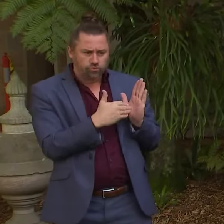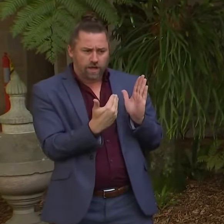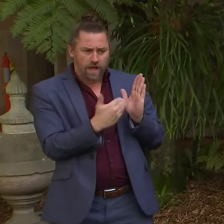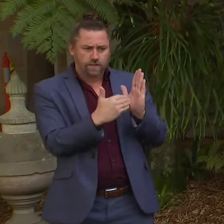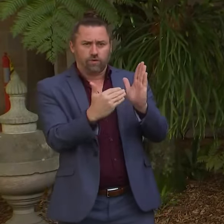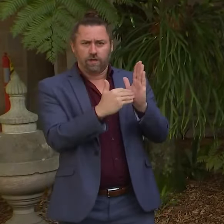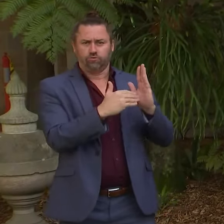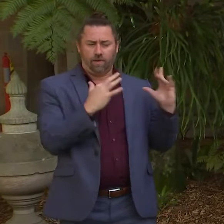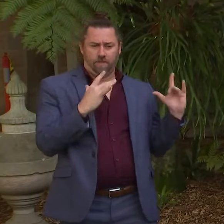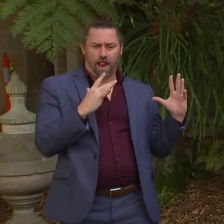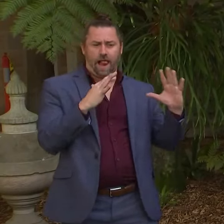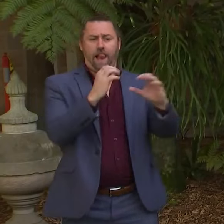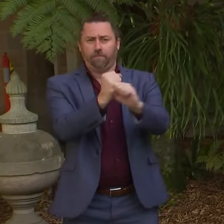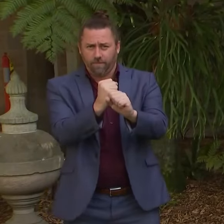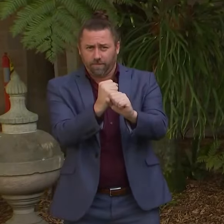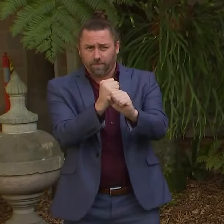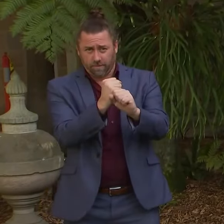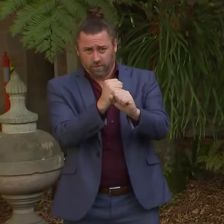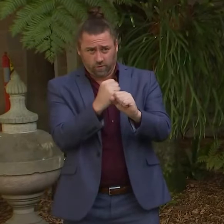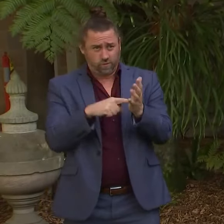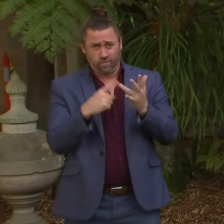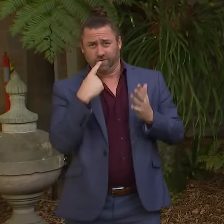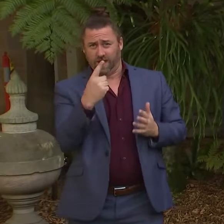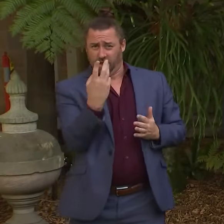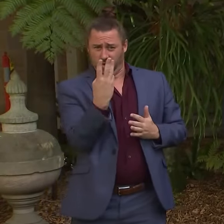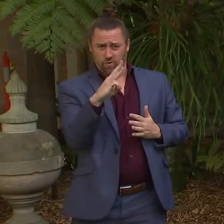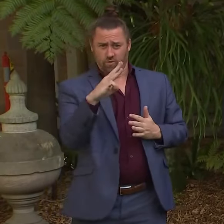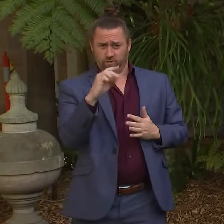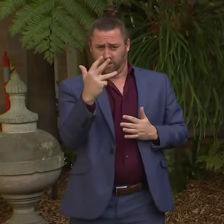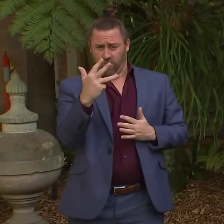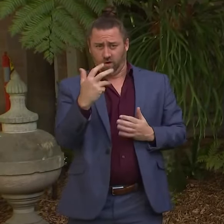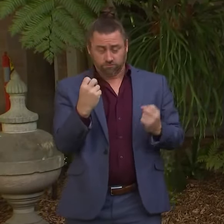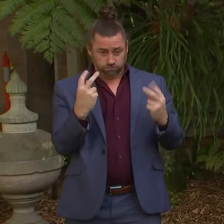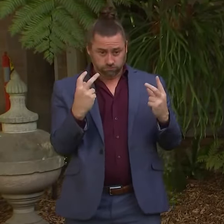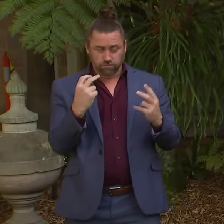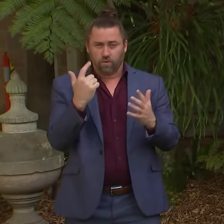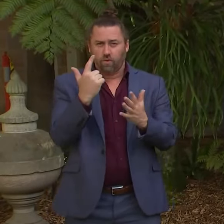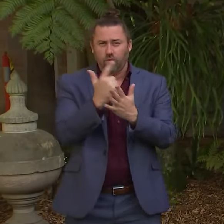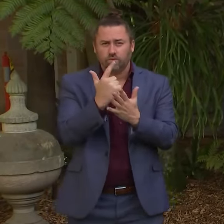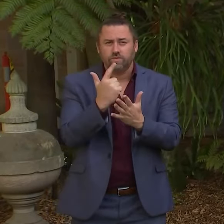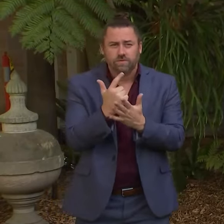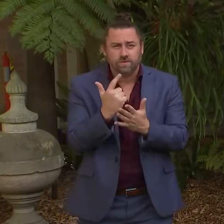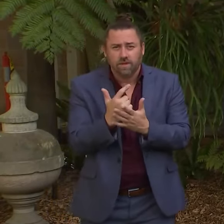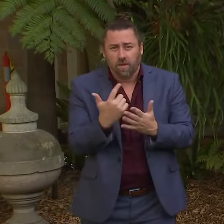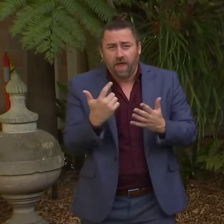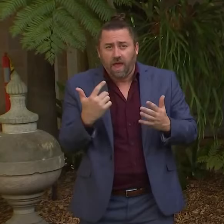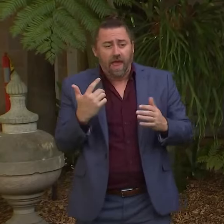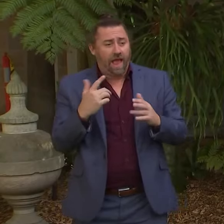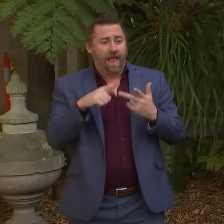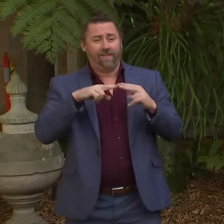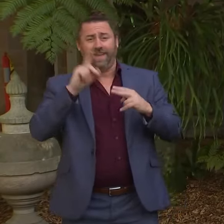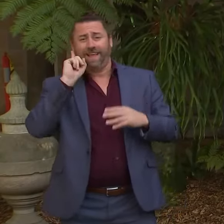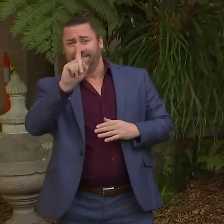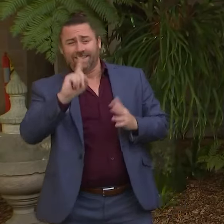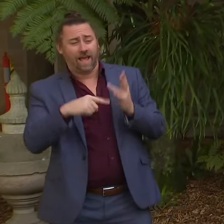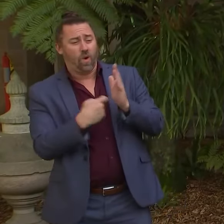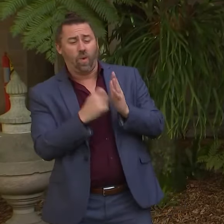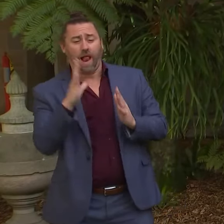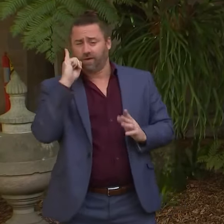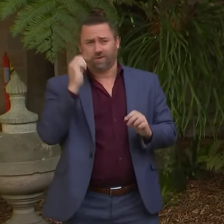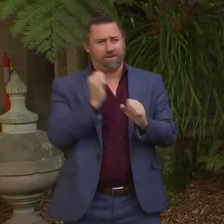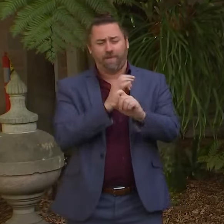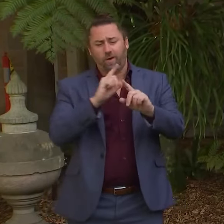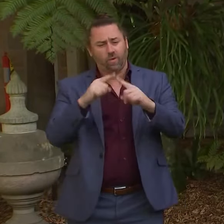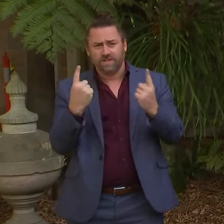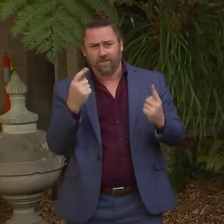reporting these 39 deaths today as it would be if they had occurred in the last 24 hours and certainly for the families and friends